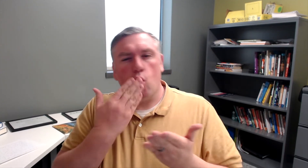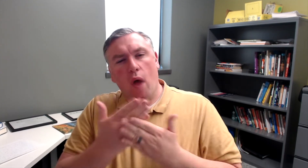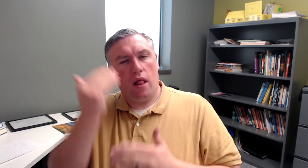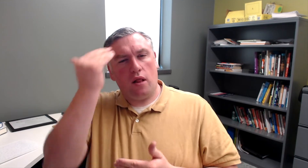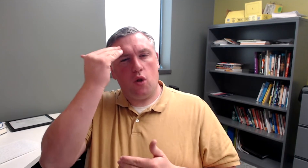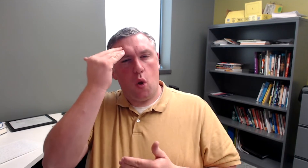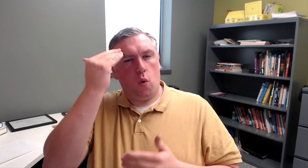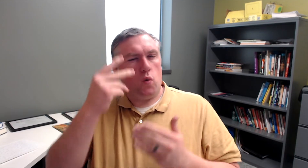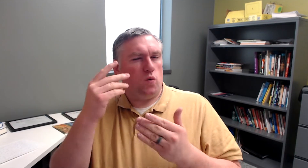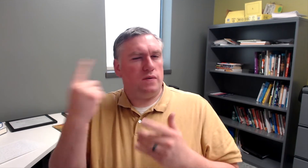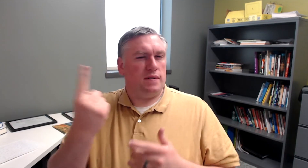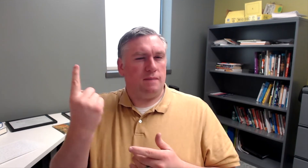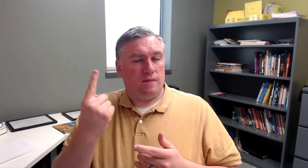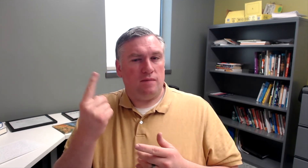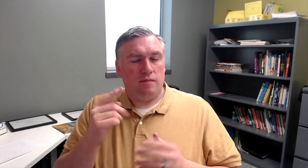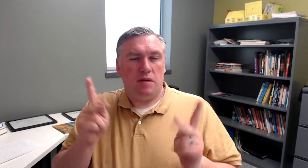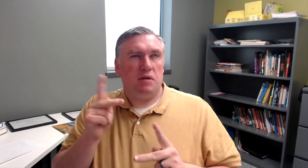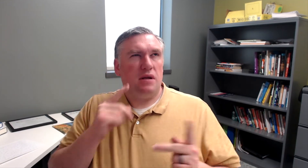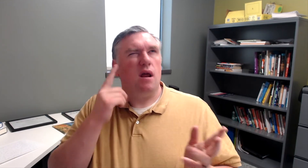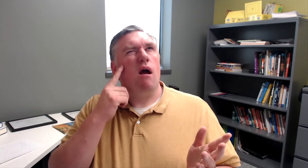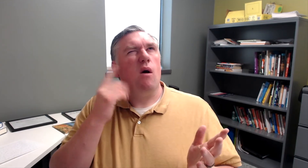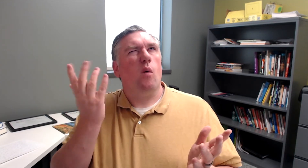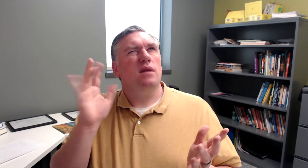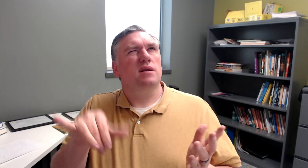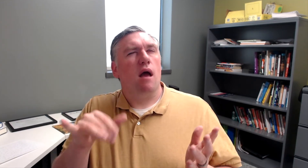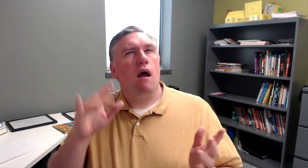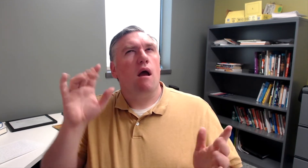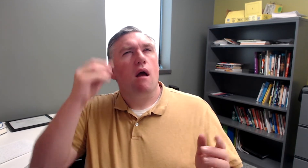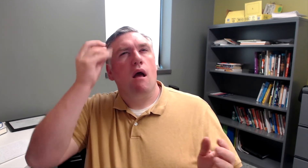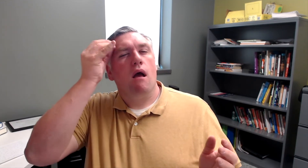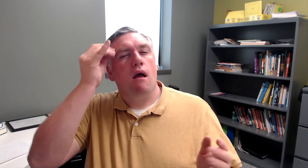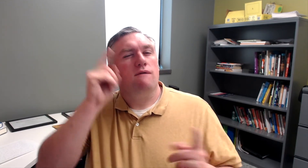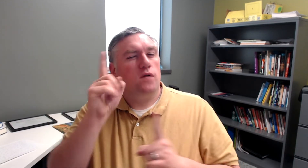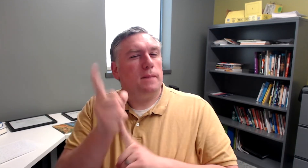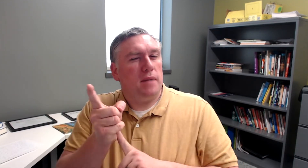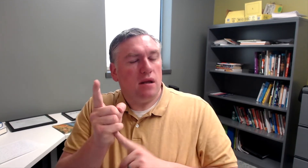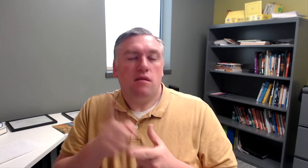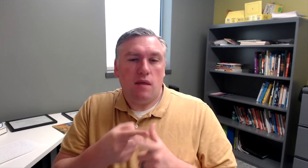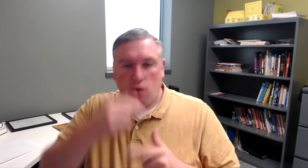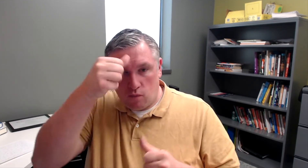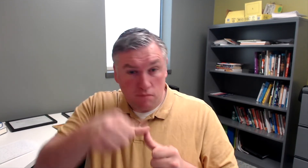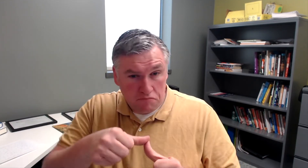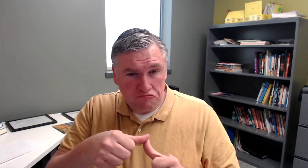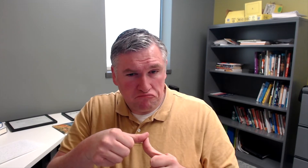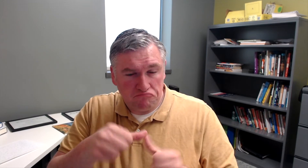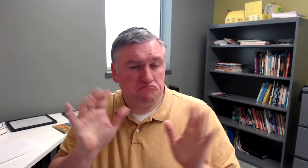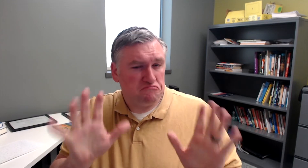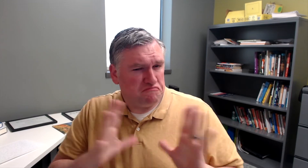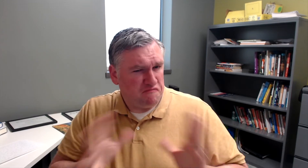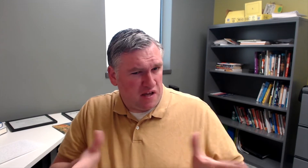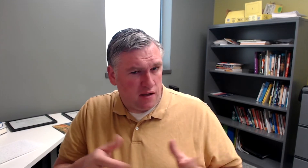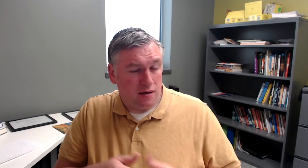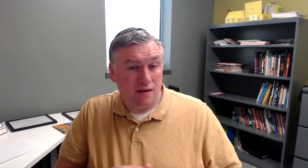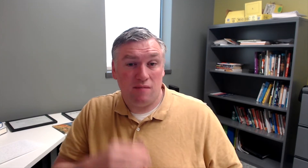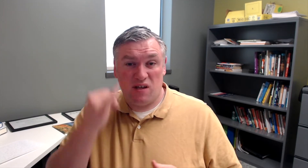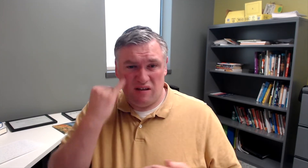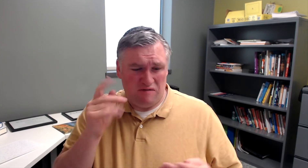bit of a specific program, something well known, something that people have to go, oh, wait, what is that? And then they'll remember, and then it's fine.